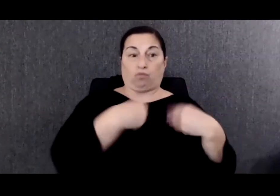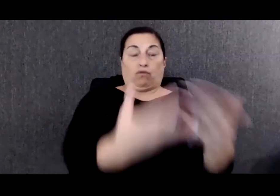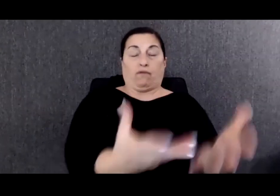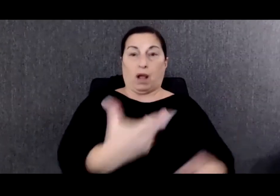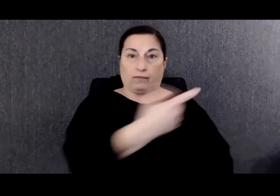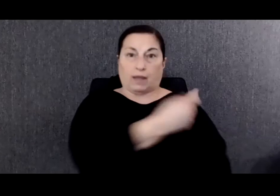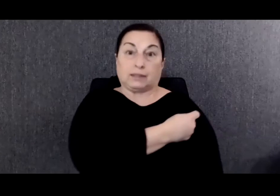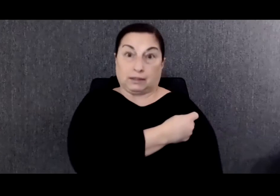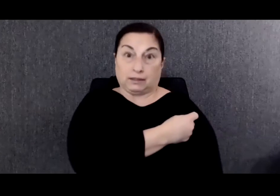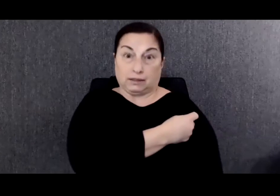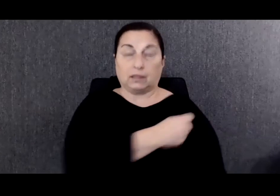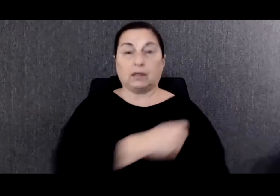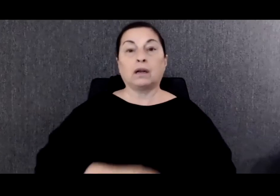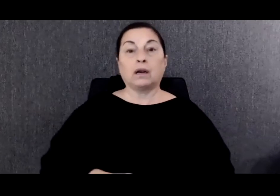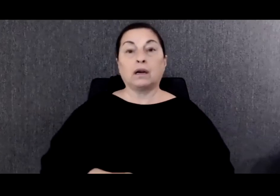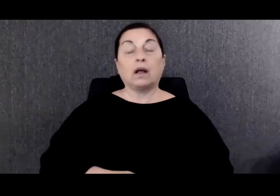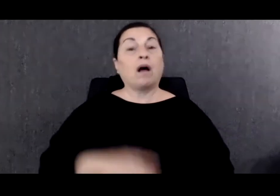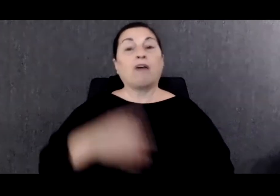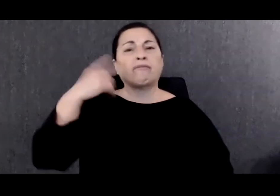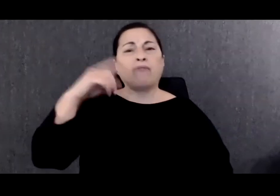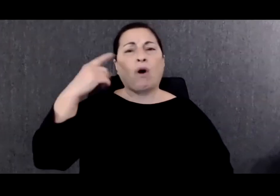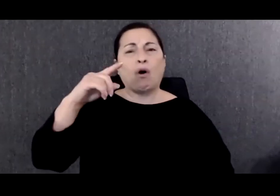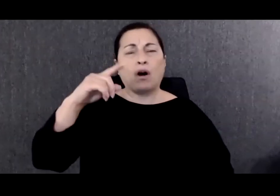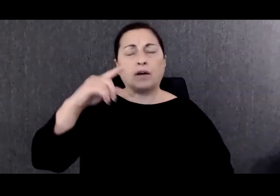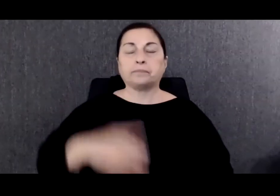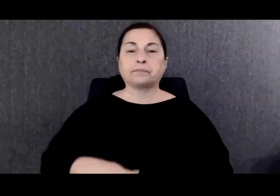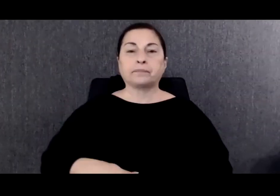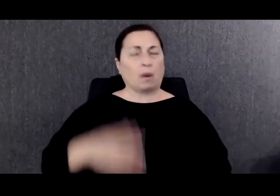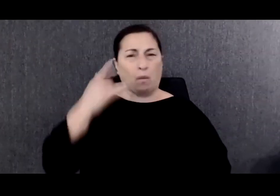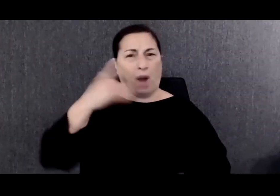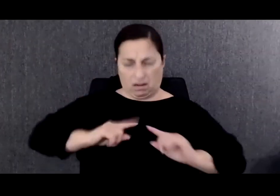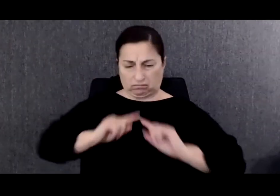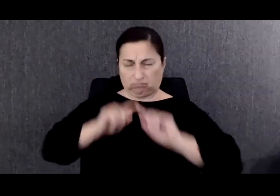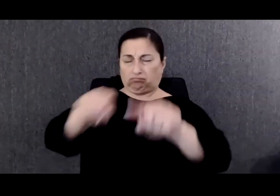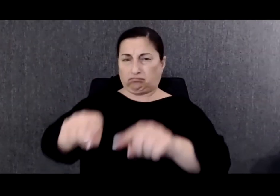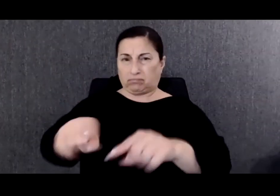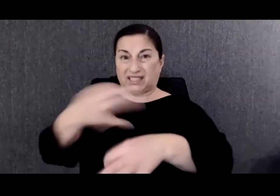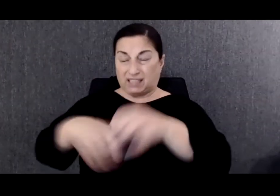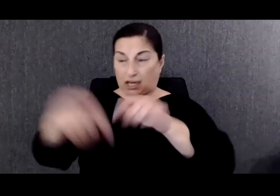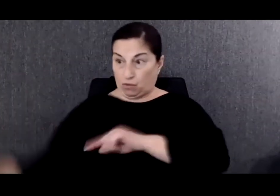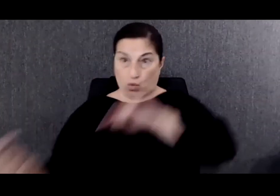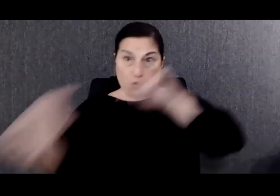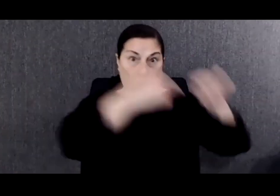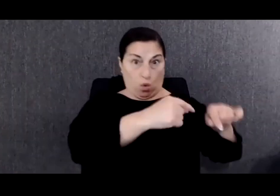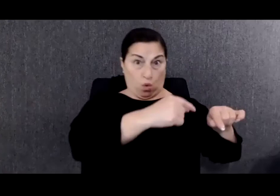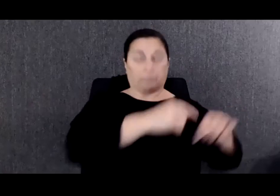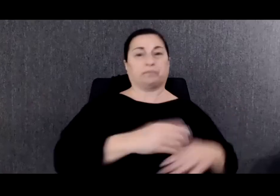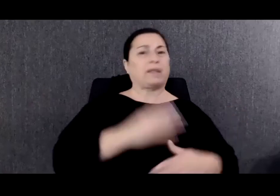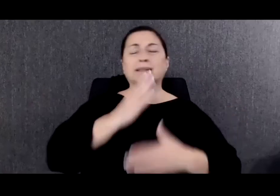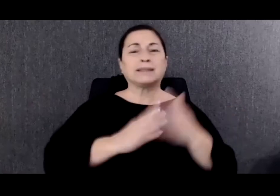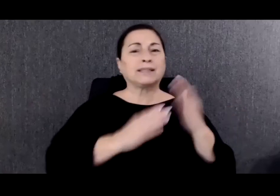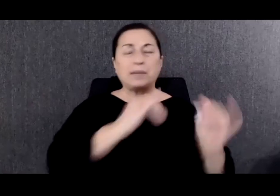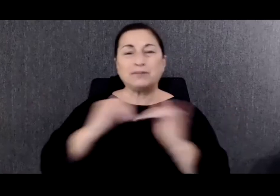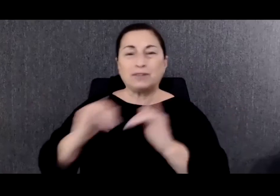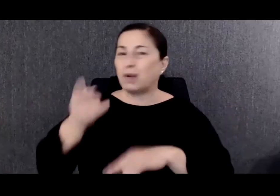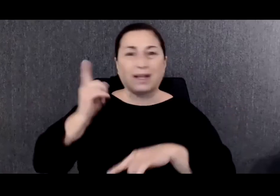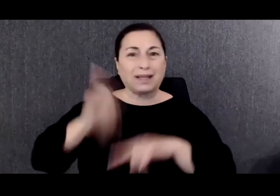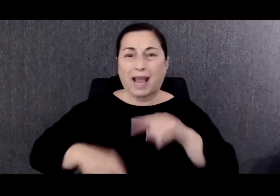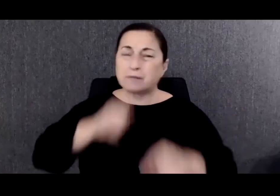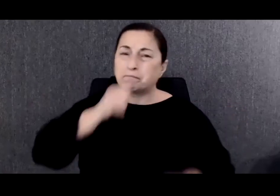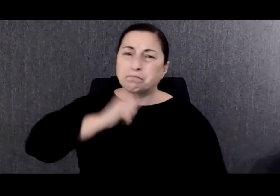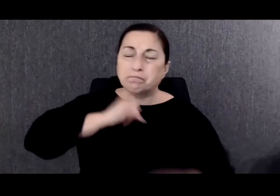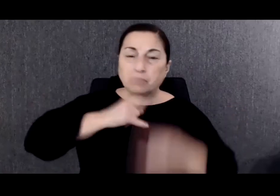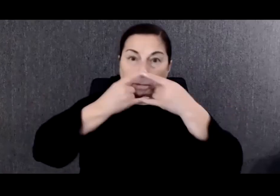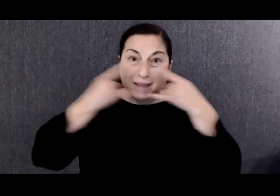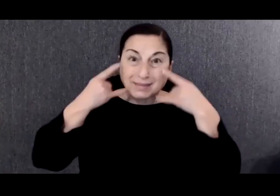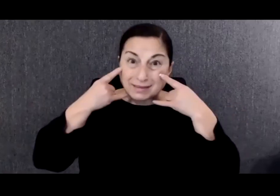This is primarily used for individuals who cannot wear a mask and all the people